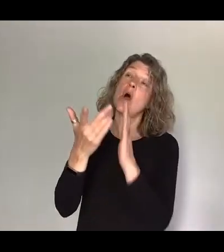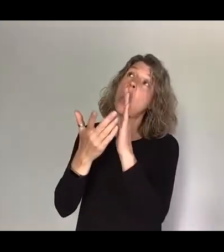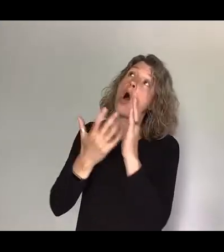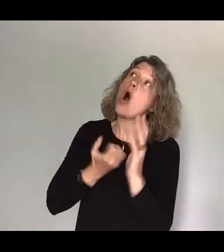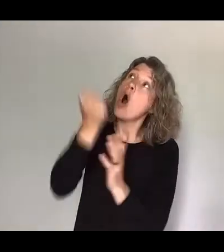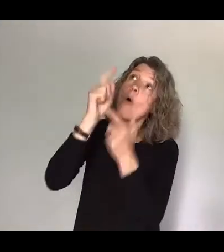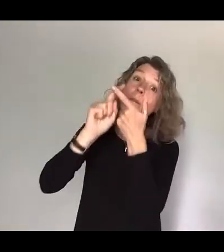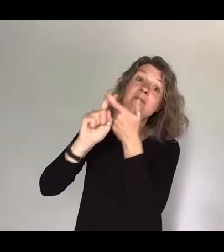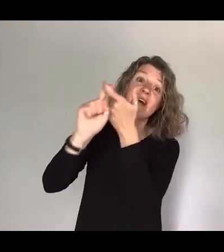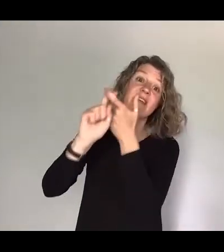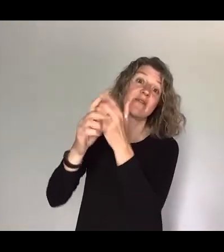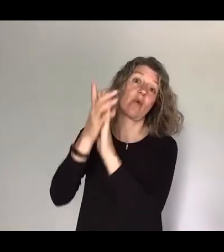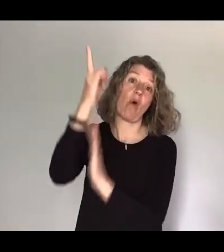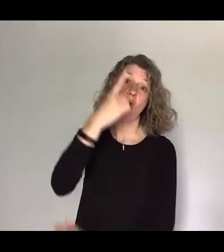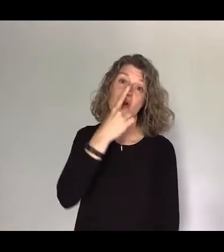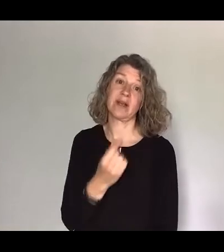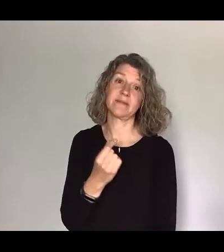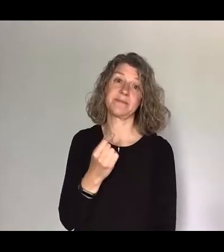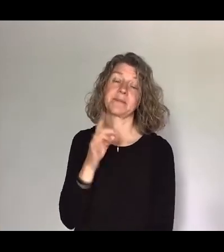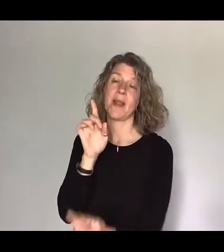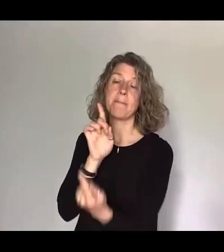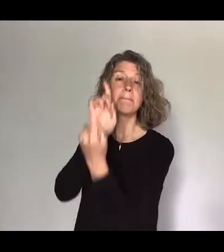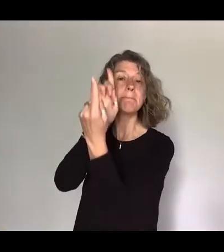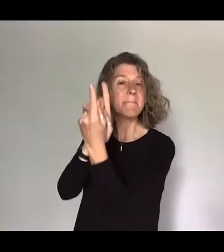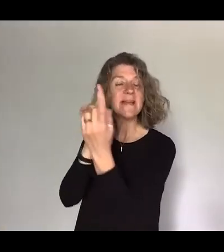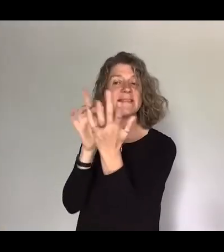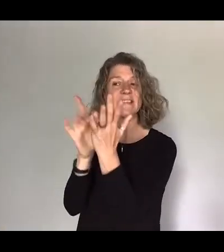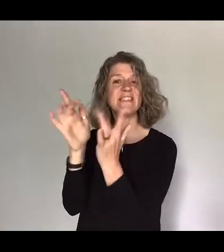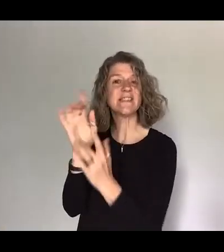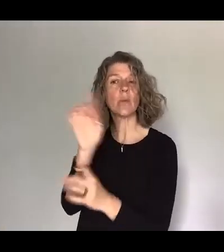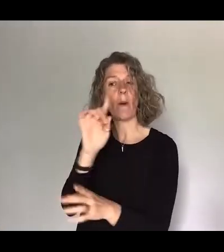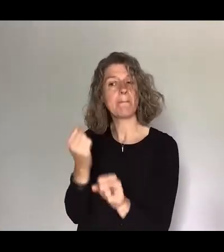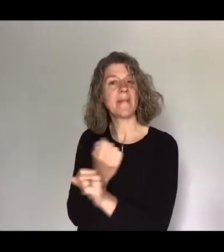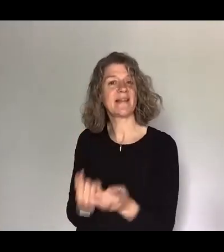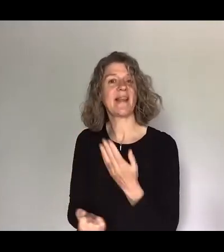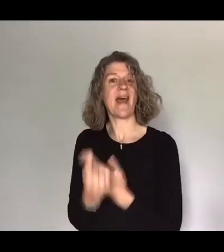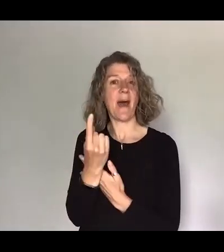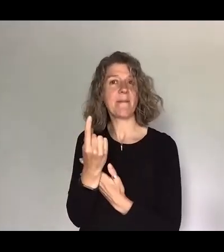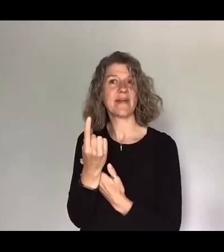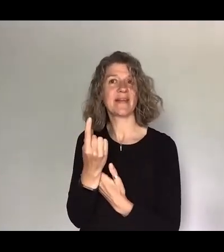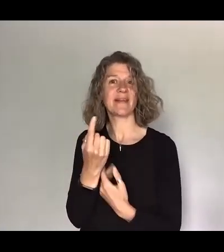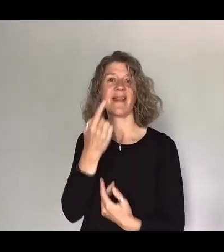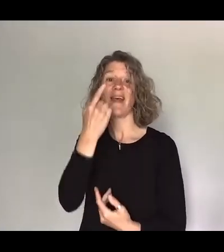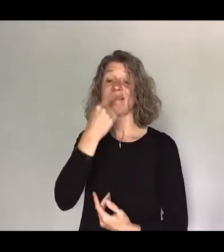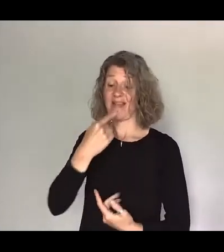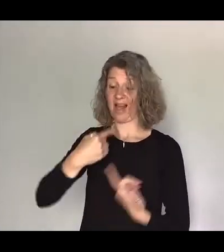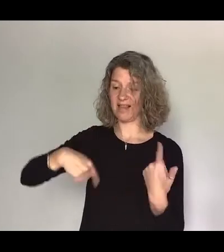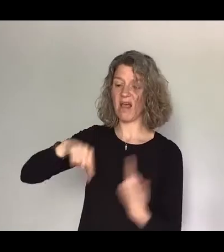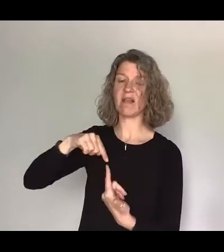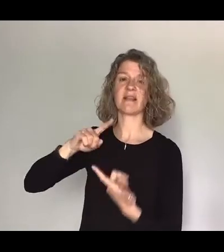encounter with Jesus is what does that tells us that the faithfulness that we find in God is not just a temporary feeling that we